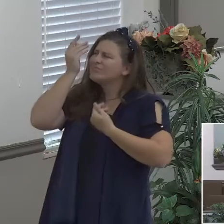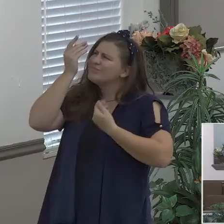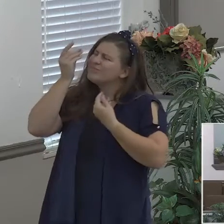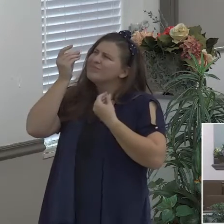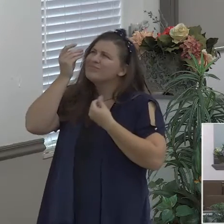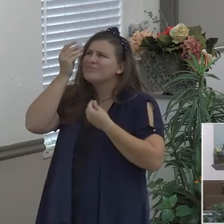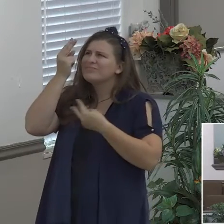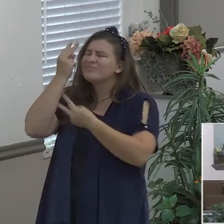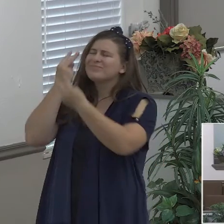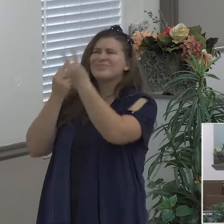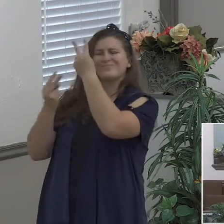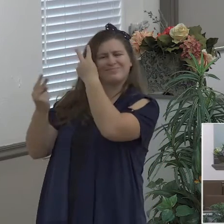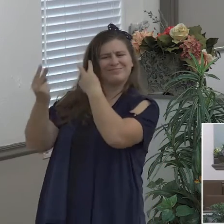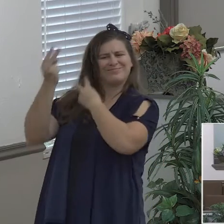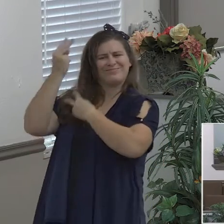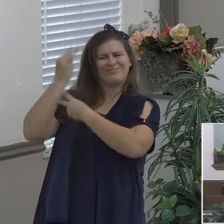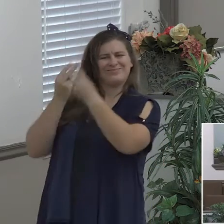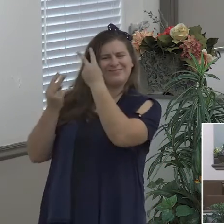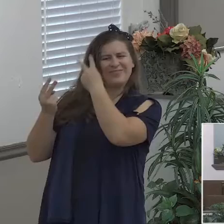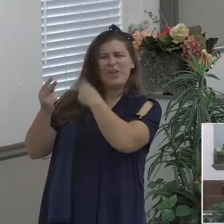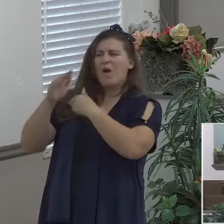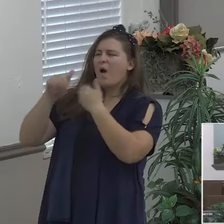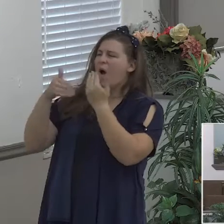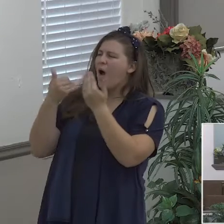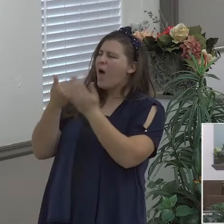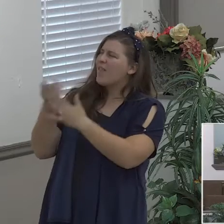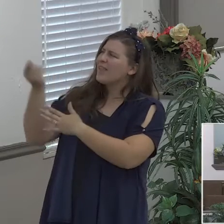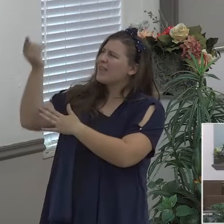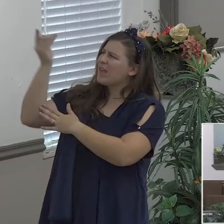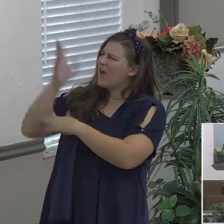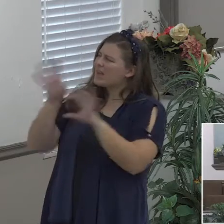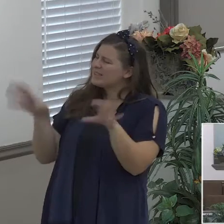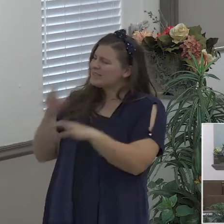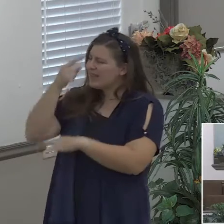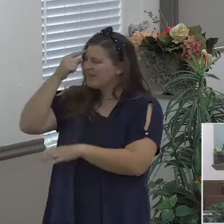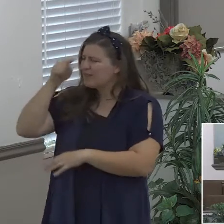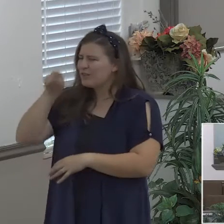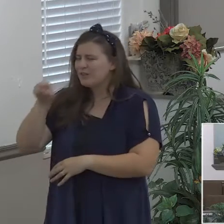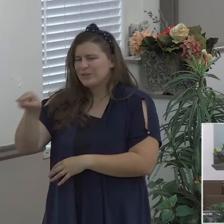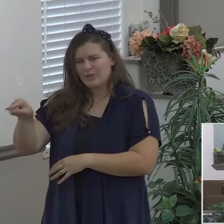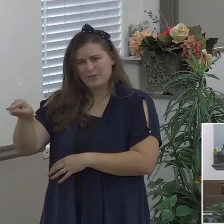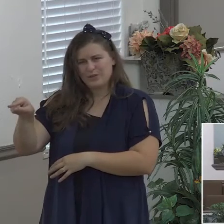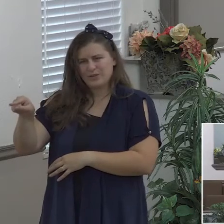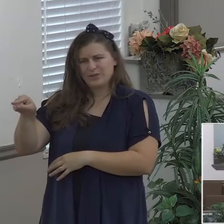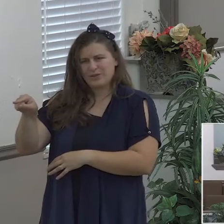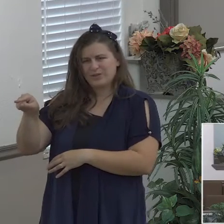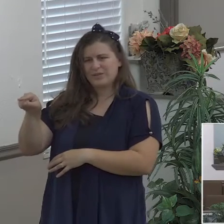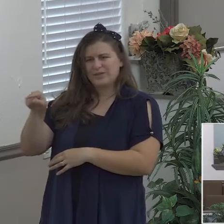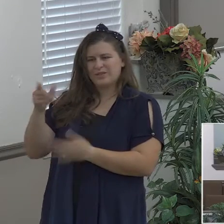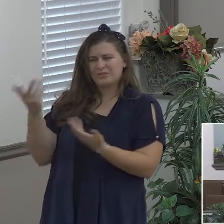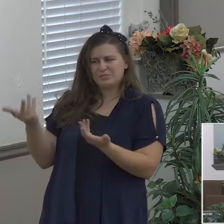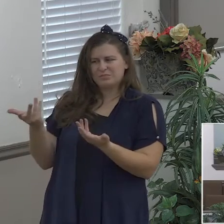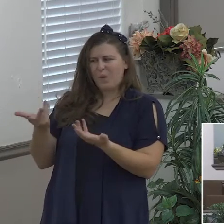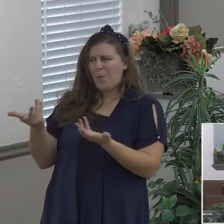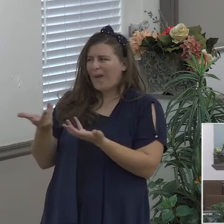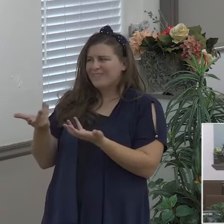to kind of drift back and and think about the Lord what has the Lord done for you